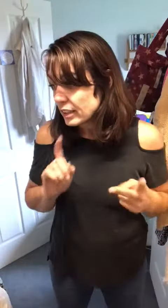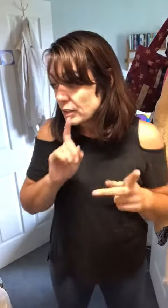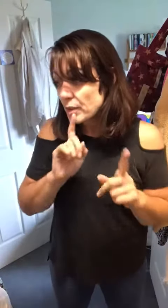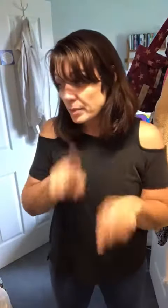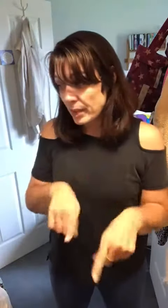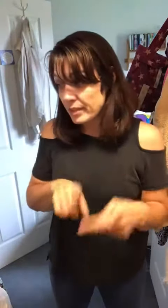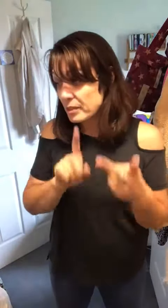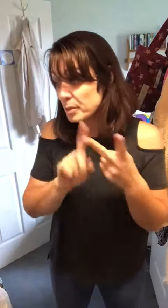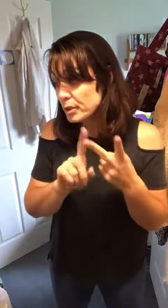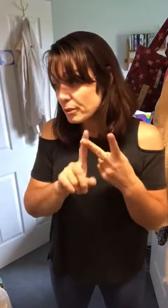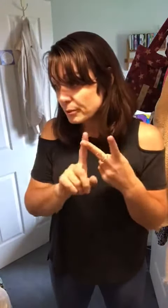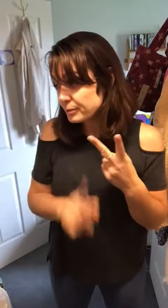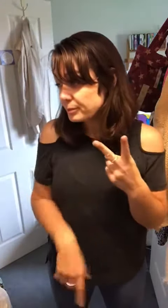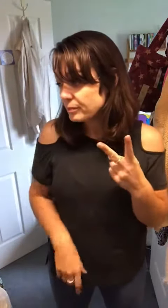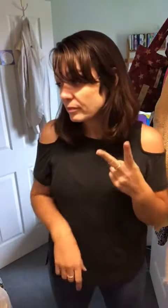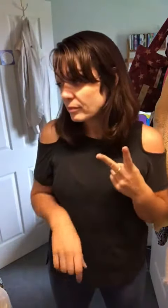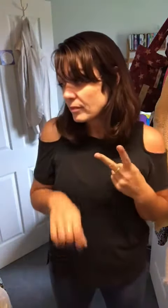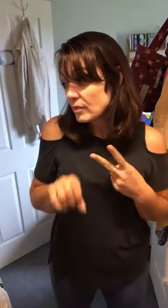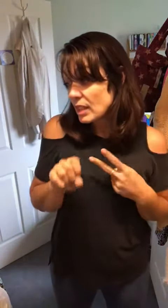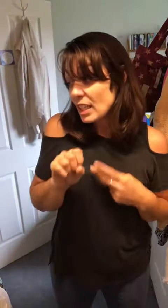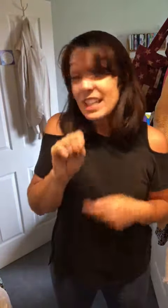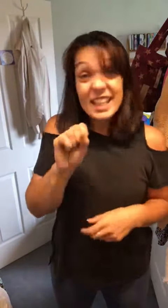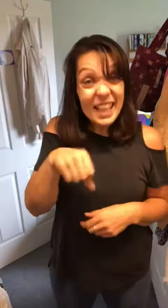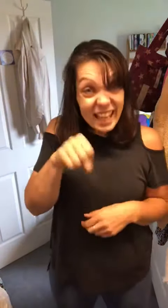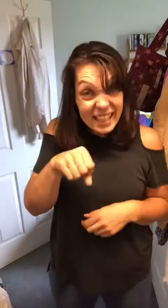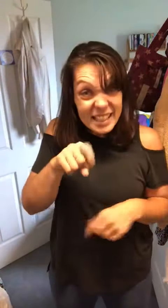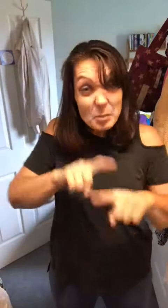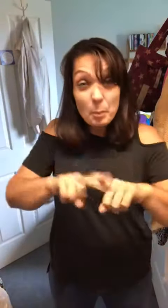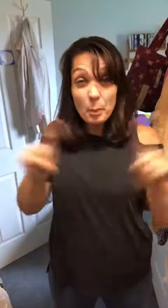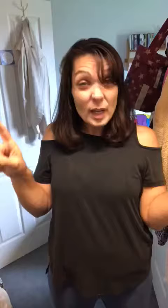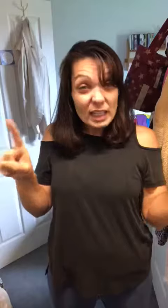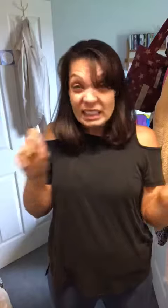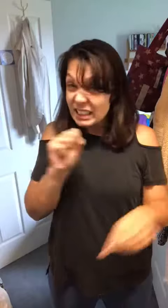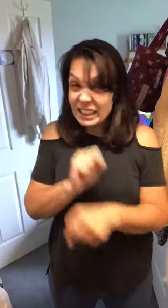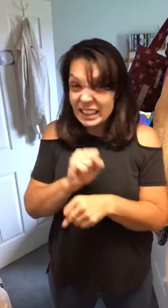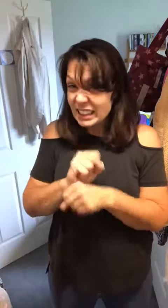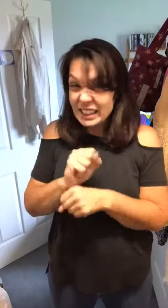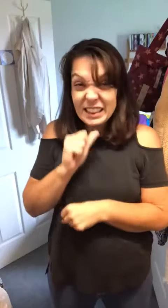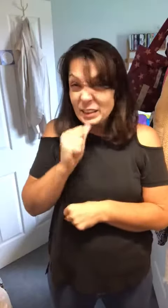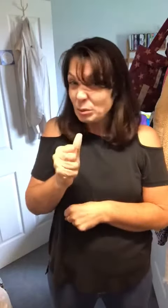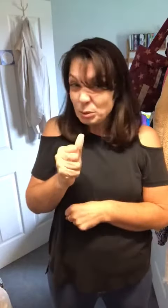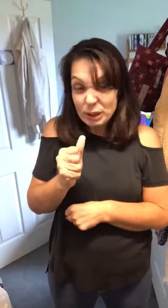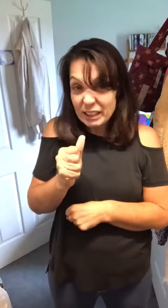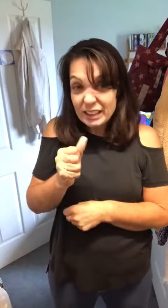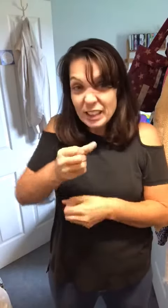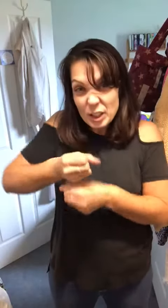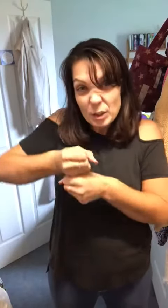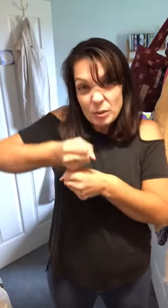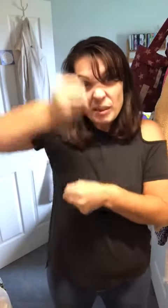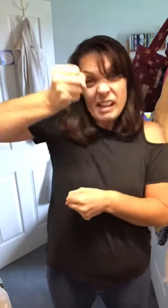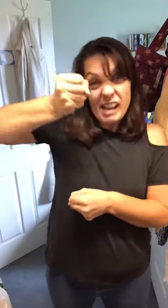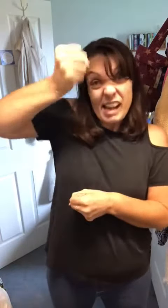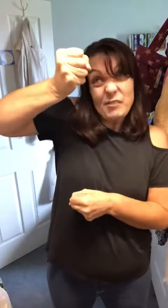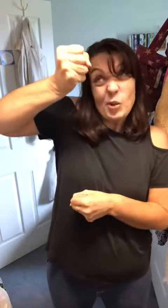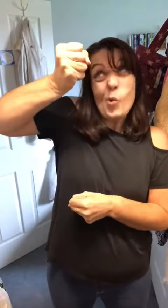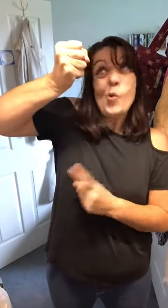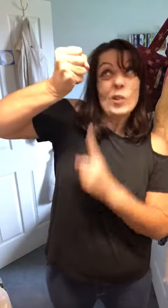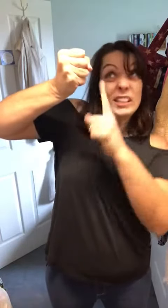Response number two. Yes, but it doesn't work. You have to hold it.